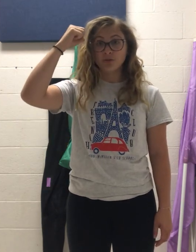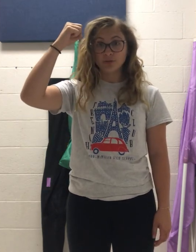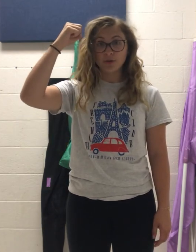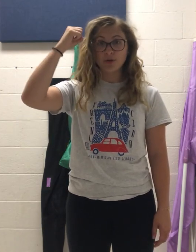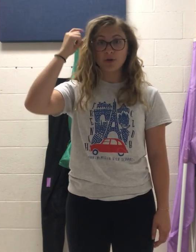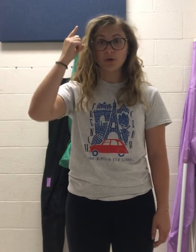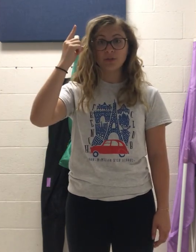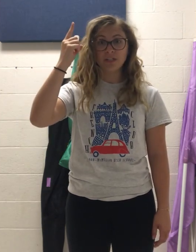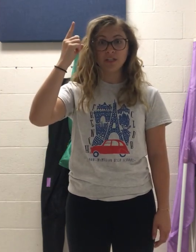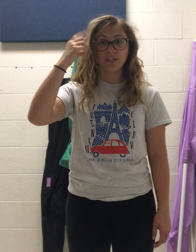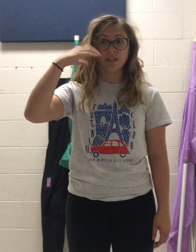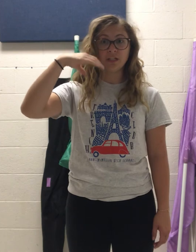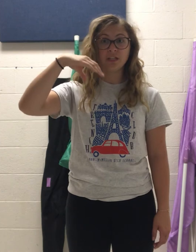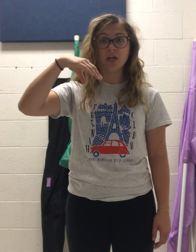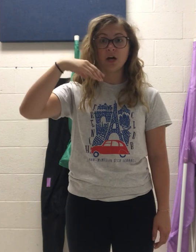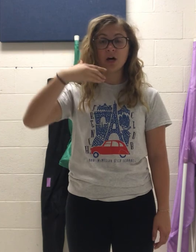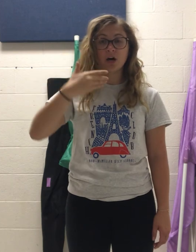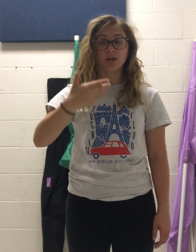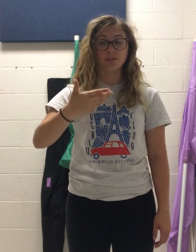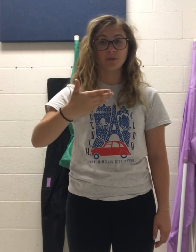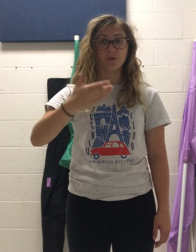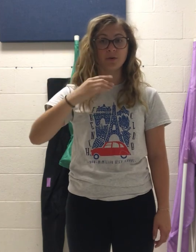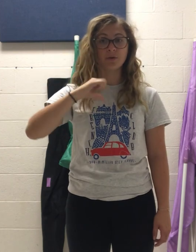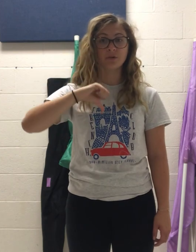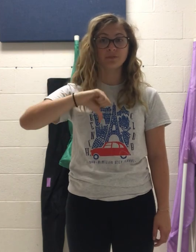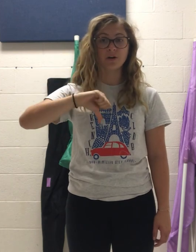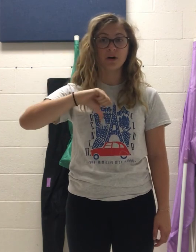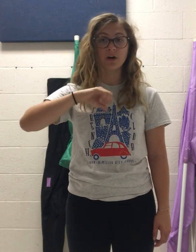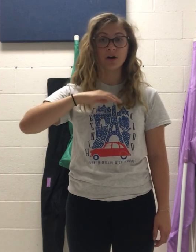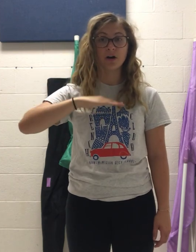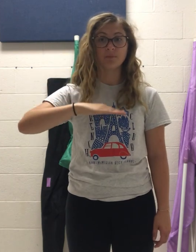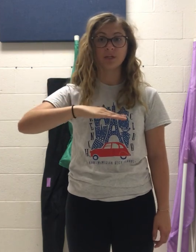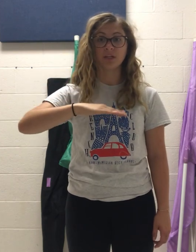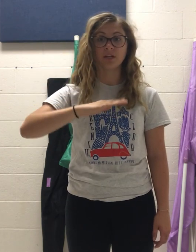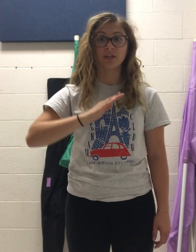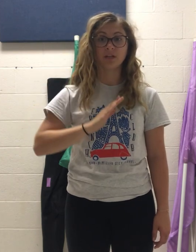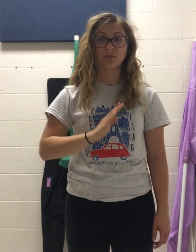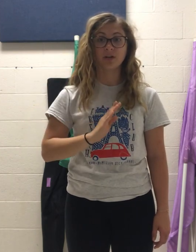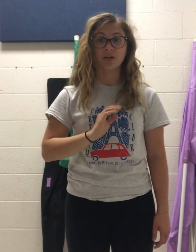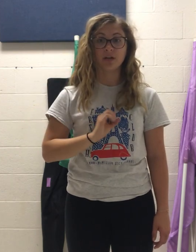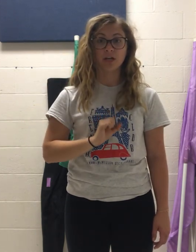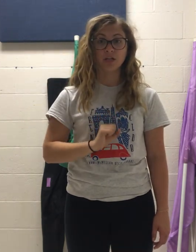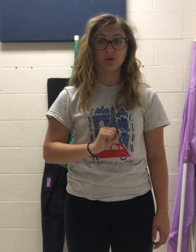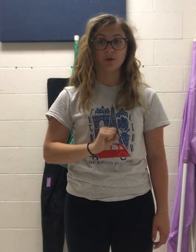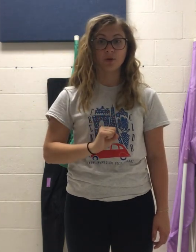Do, ti, la, sol, fa, mi, re, do.